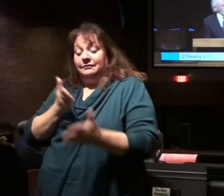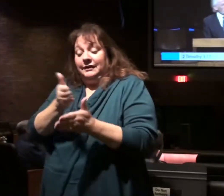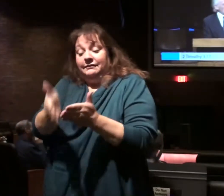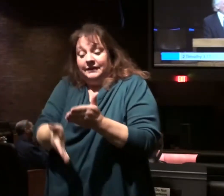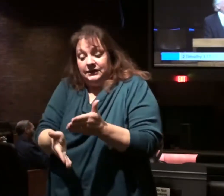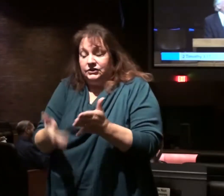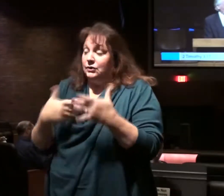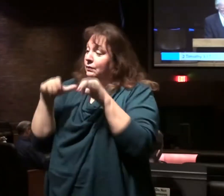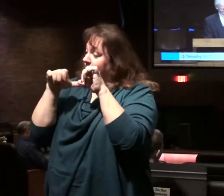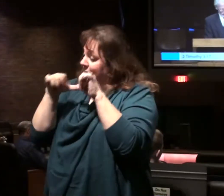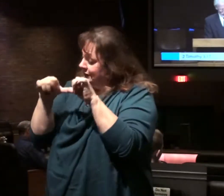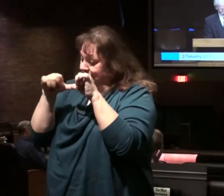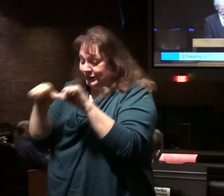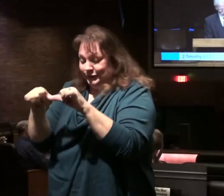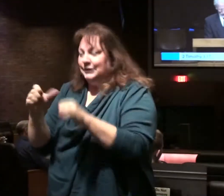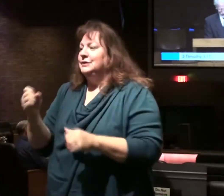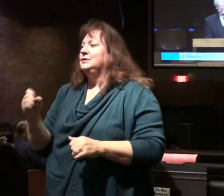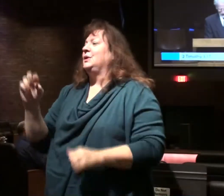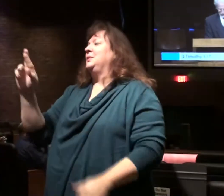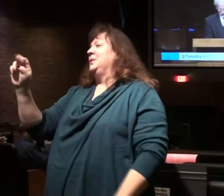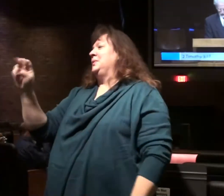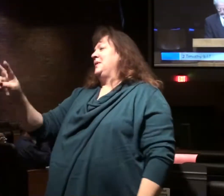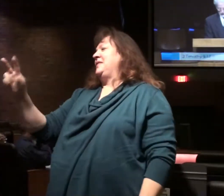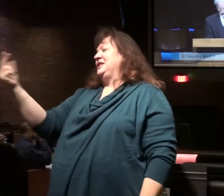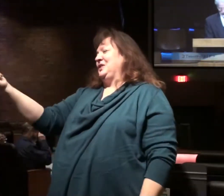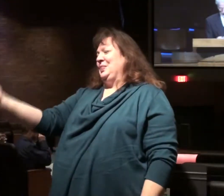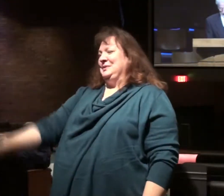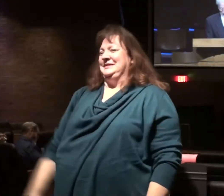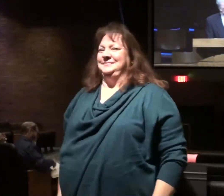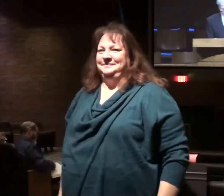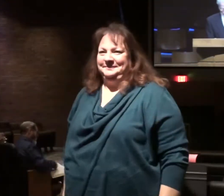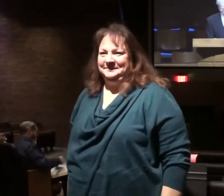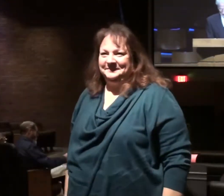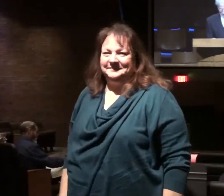we will continue on. So come to Revelation 13.